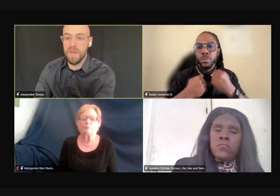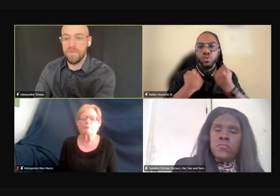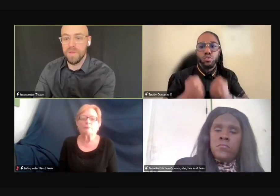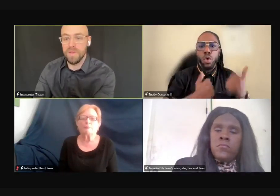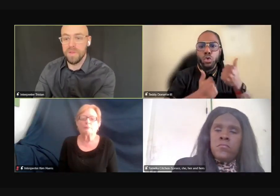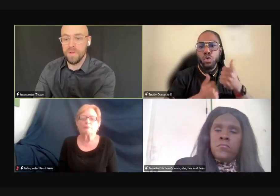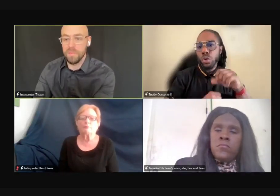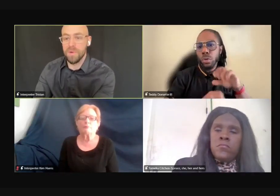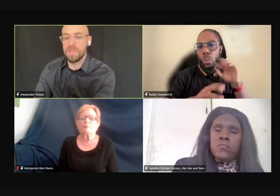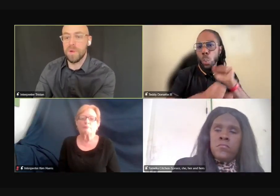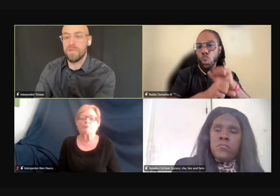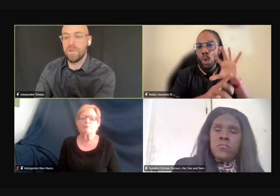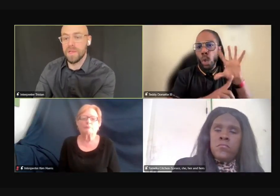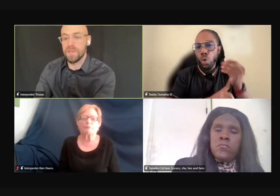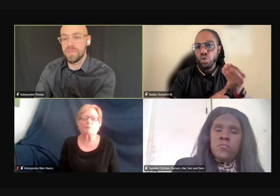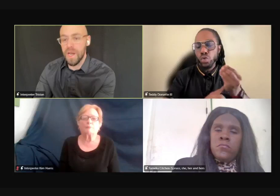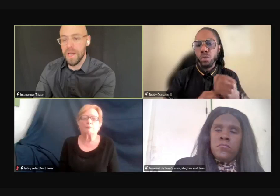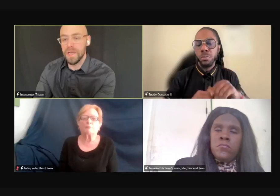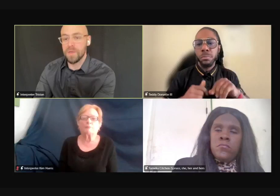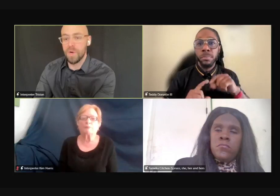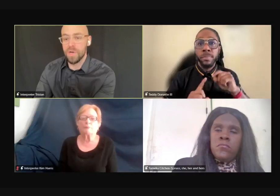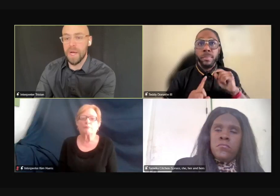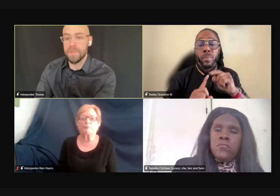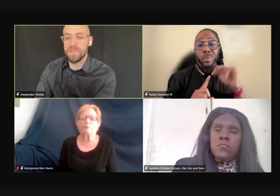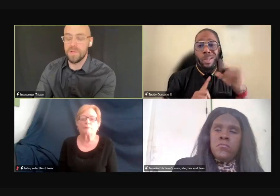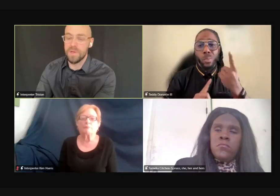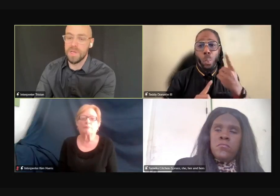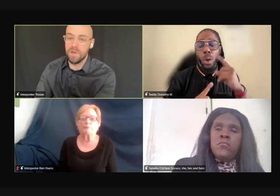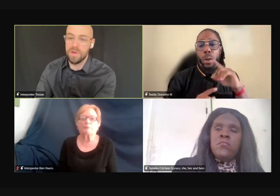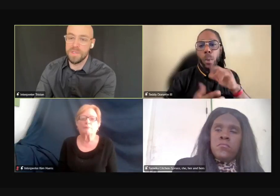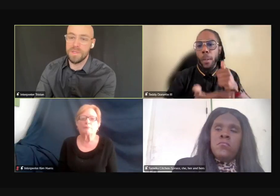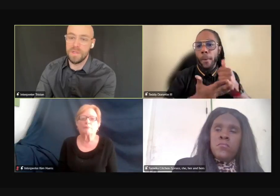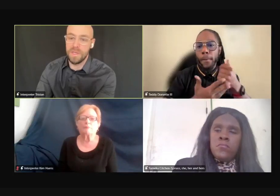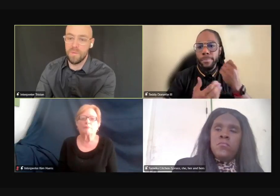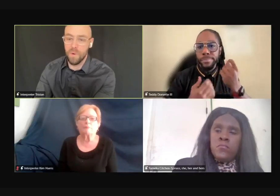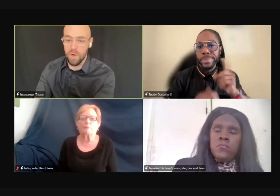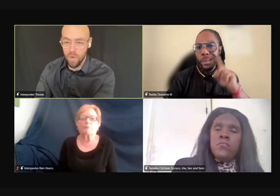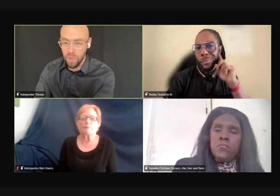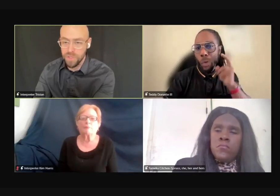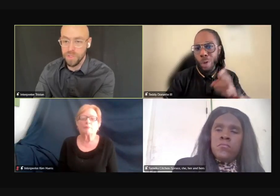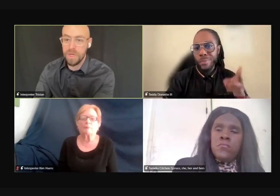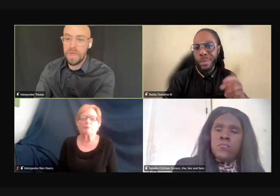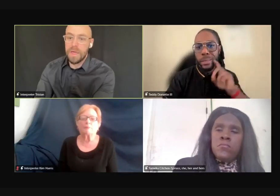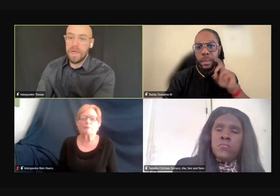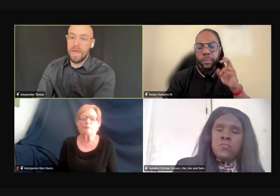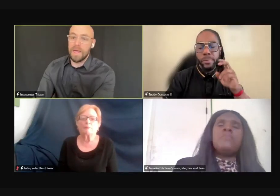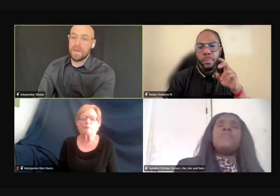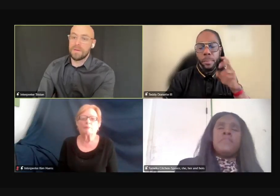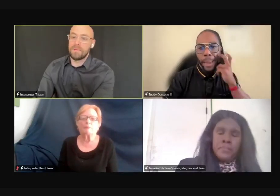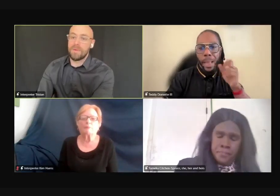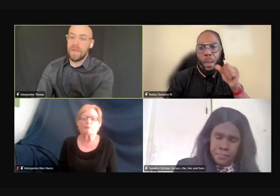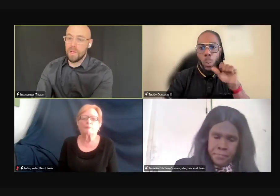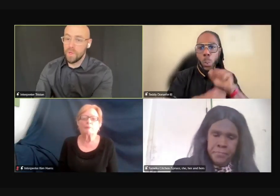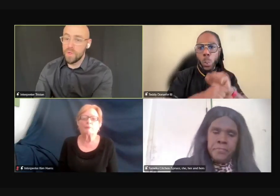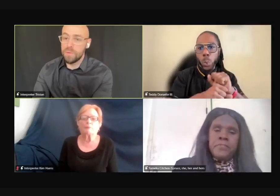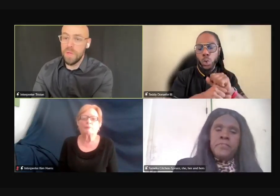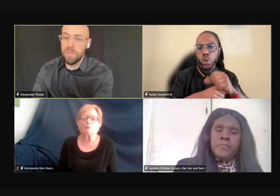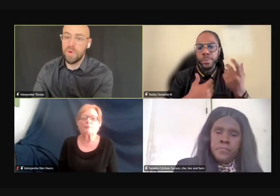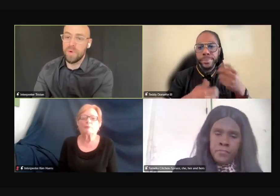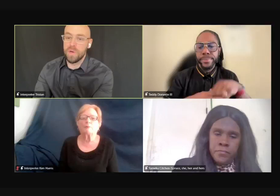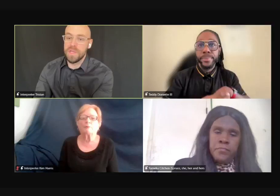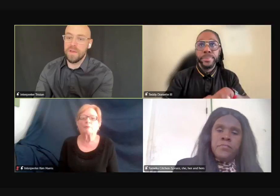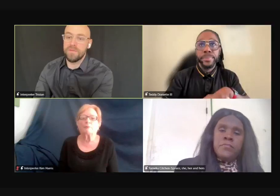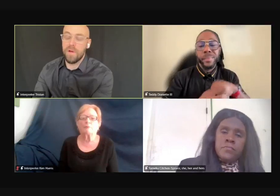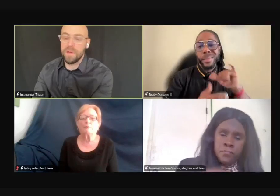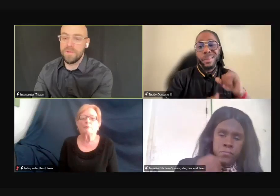how you can benefit your employees by providing trainings and workshops so that you can increase the work culture and include